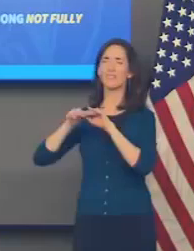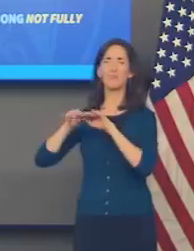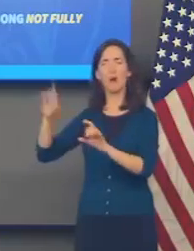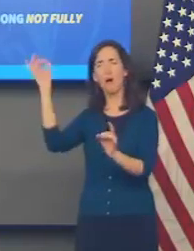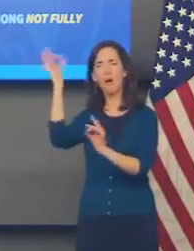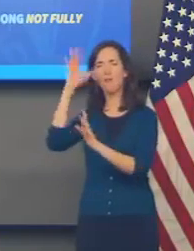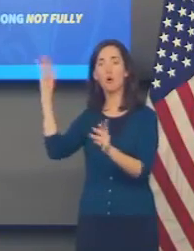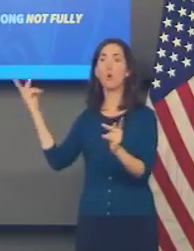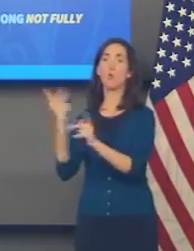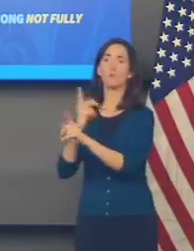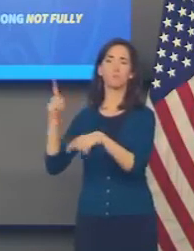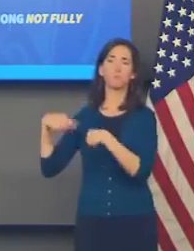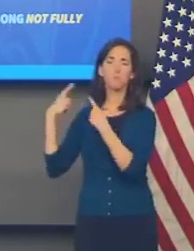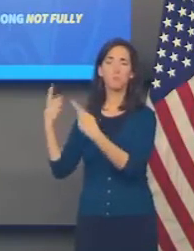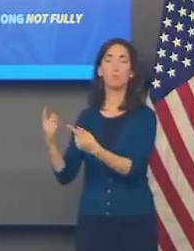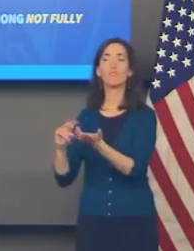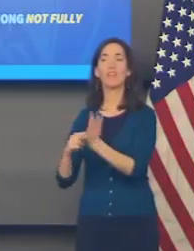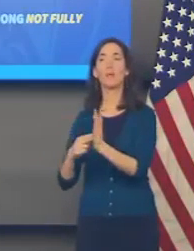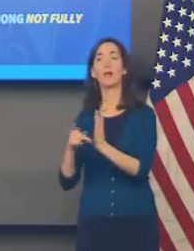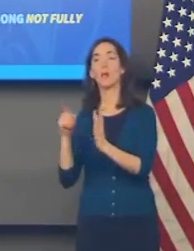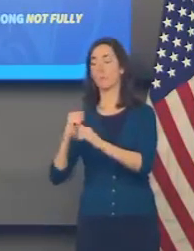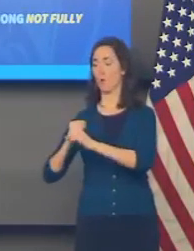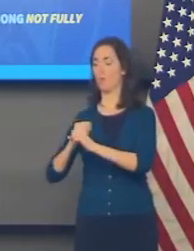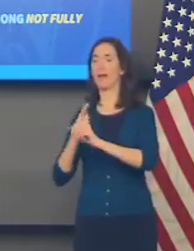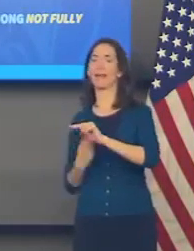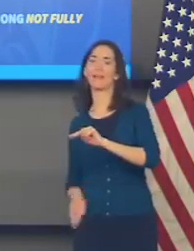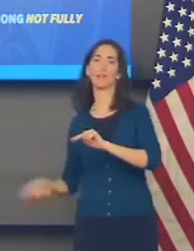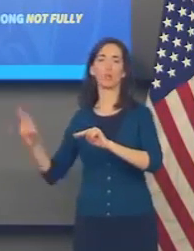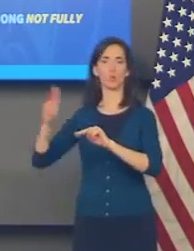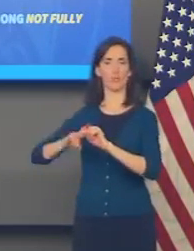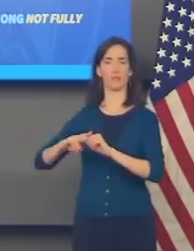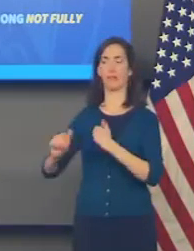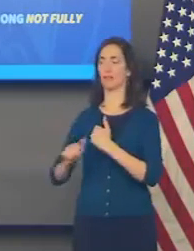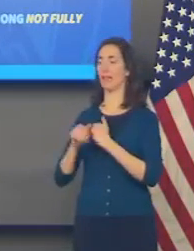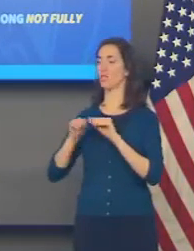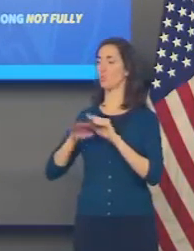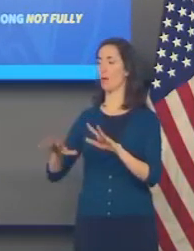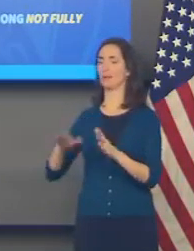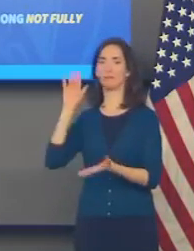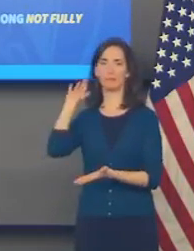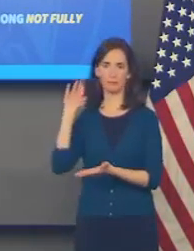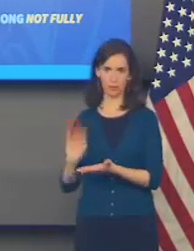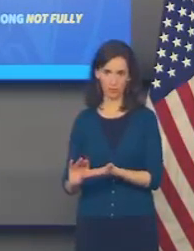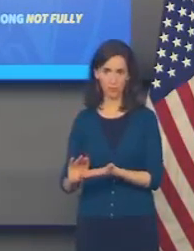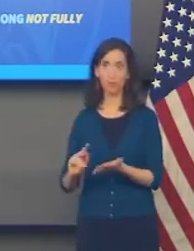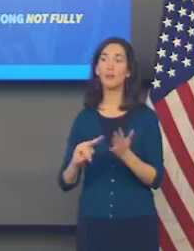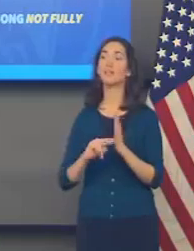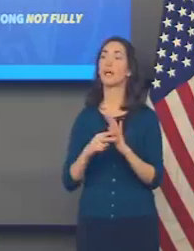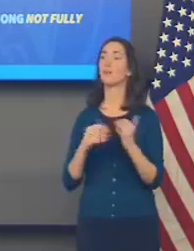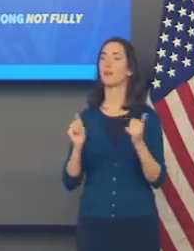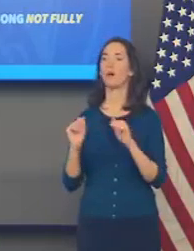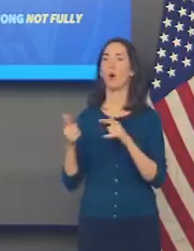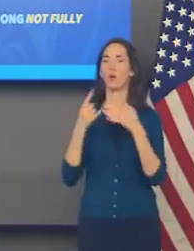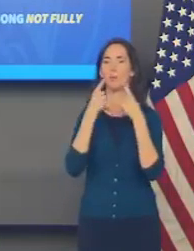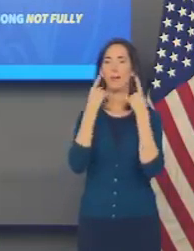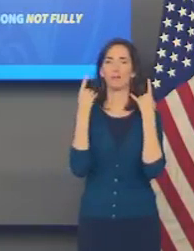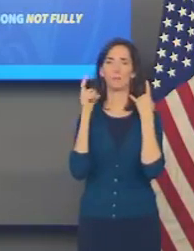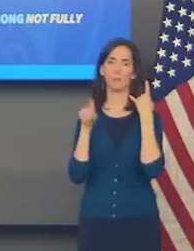you probably need more protection to reduce your chance of spreading to others. And that likely means masking up for everyone.